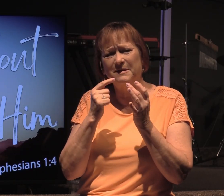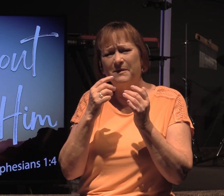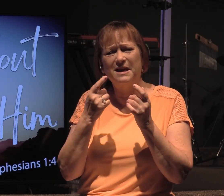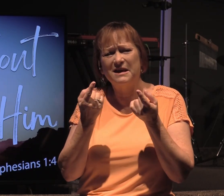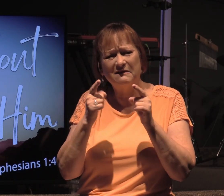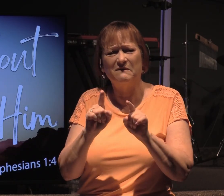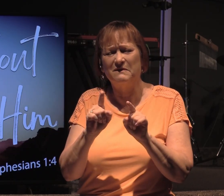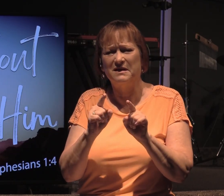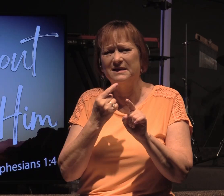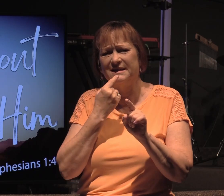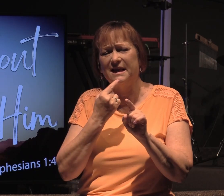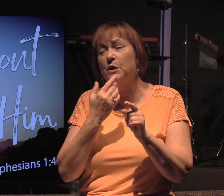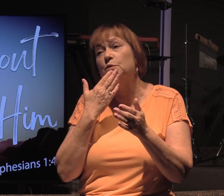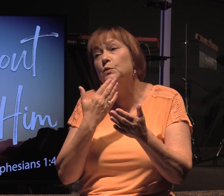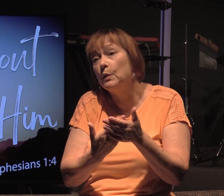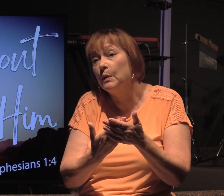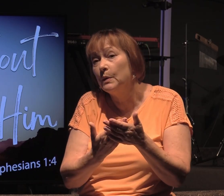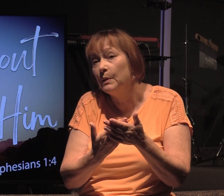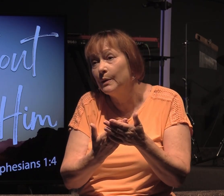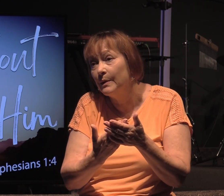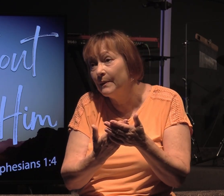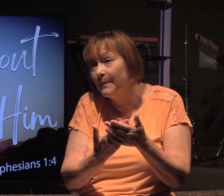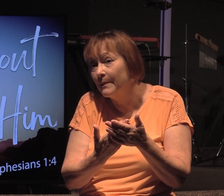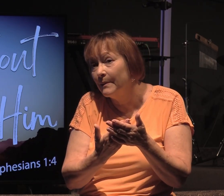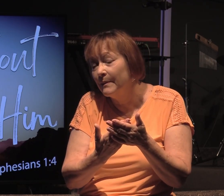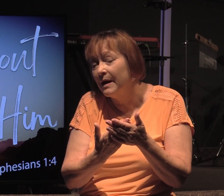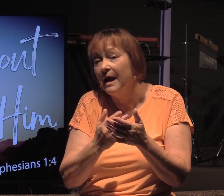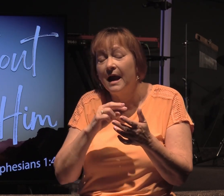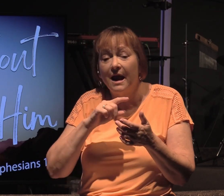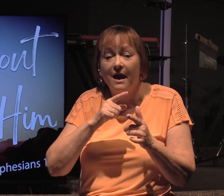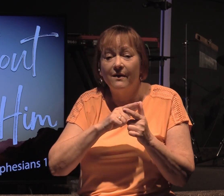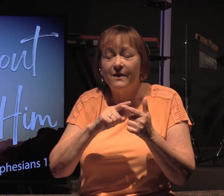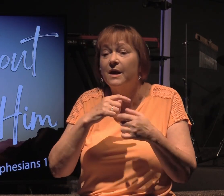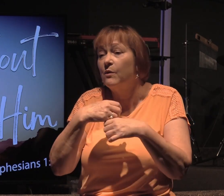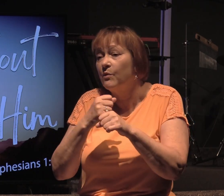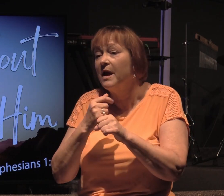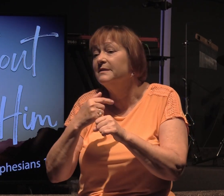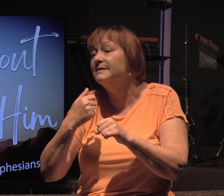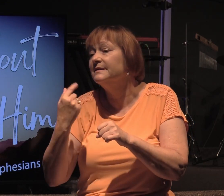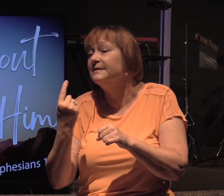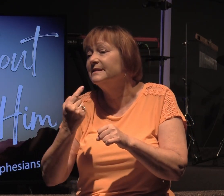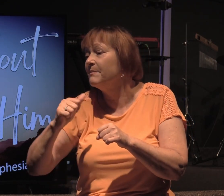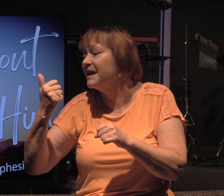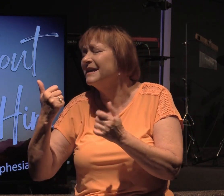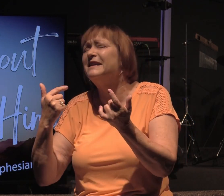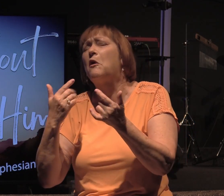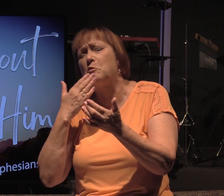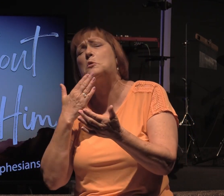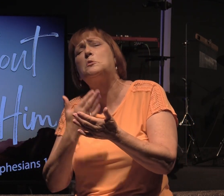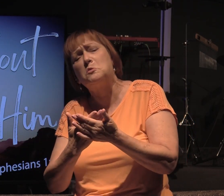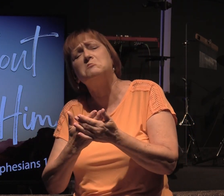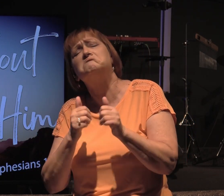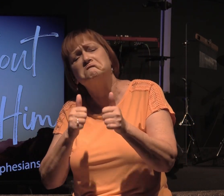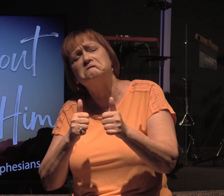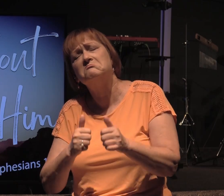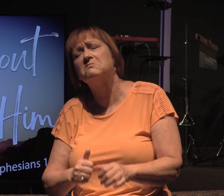existence and he says that it was good and then create something else and go yeah that was really good.